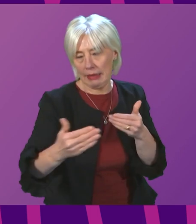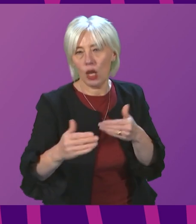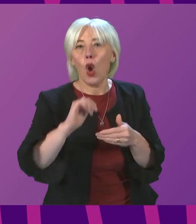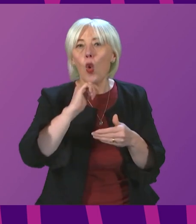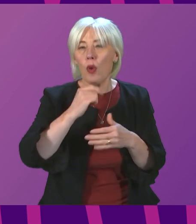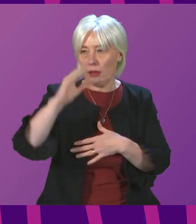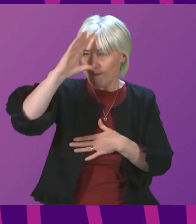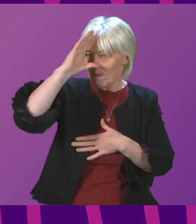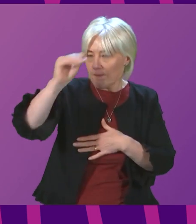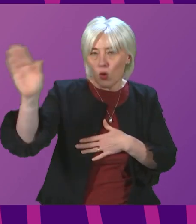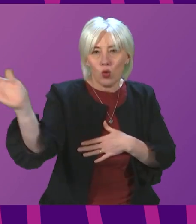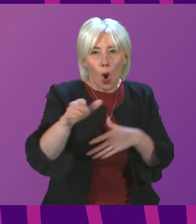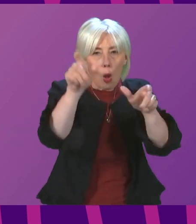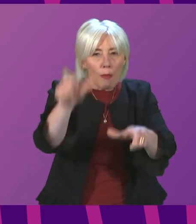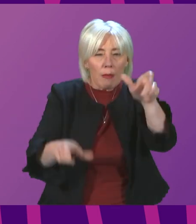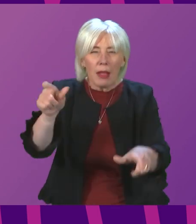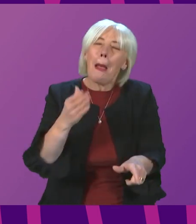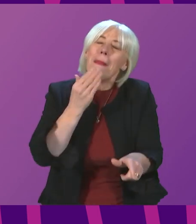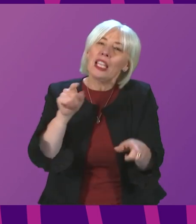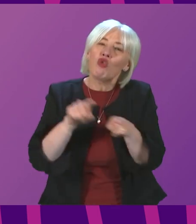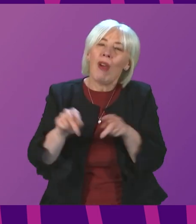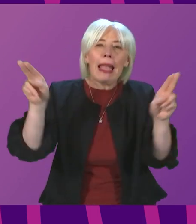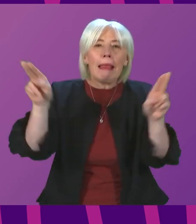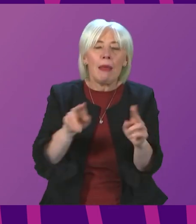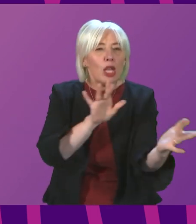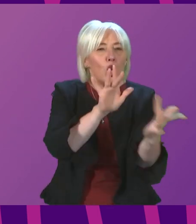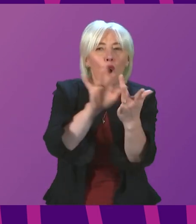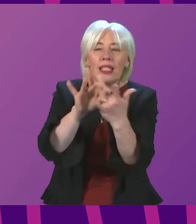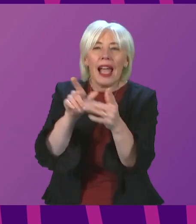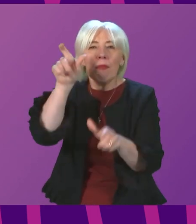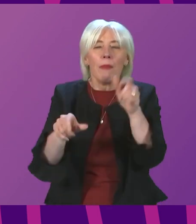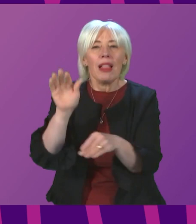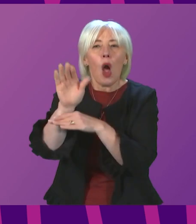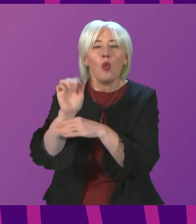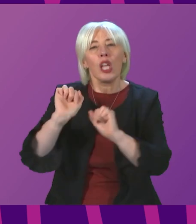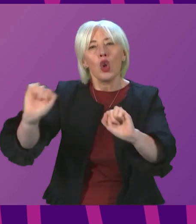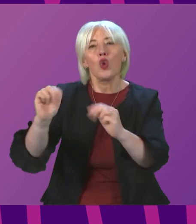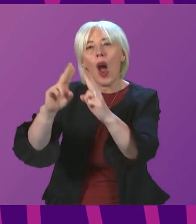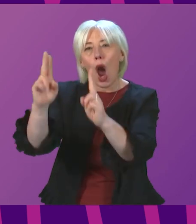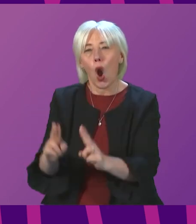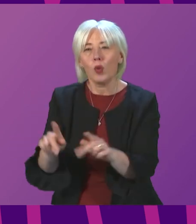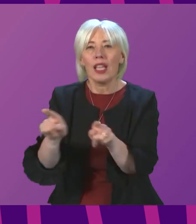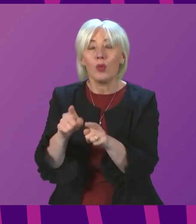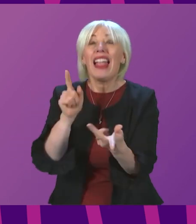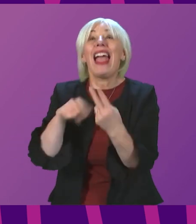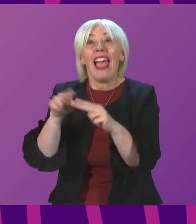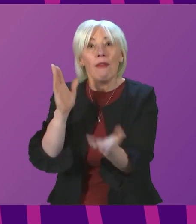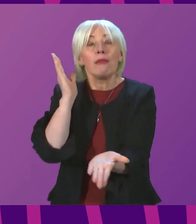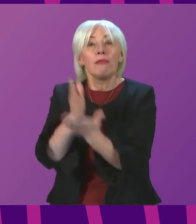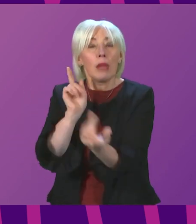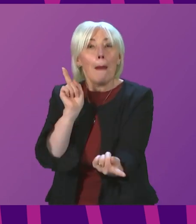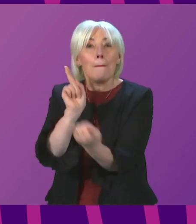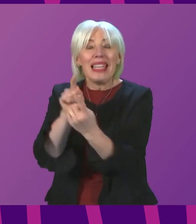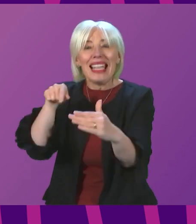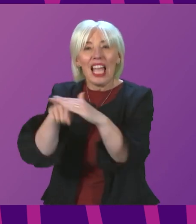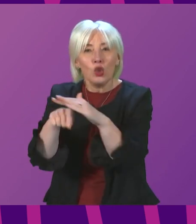will the advice to the general public to try to limit contact with people in other households and, in particular, to limit the number of households in any indoor